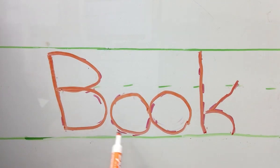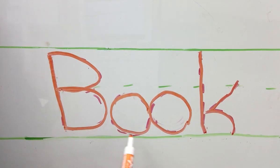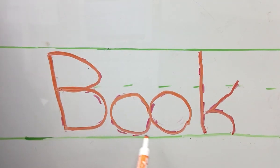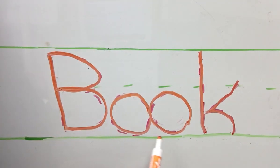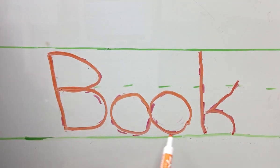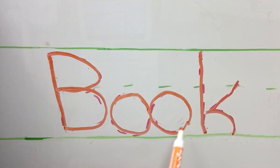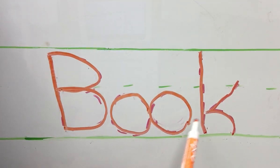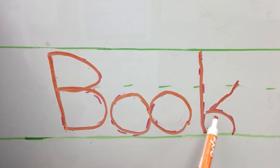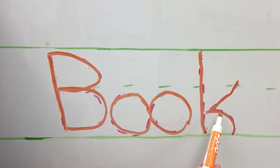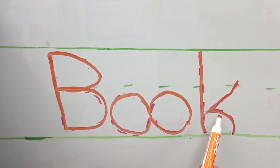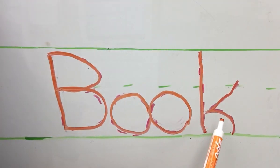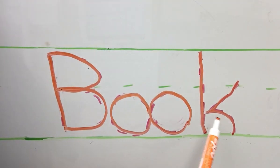Book.